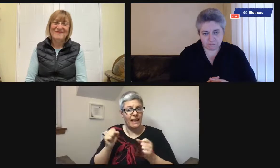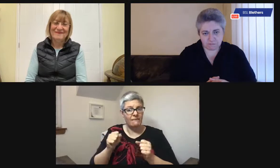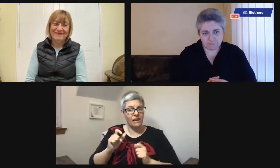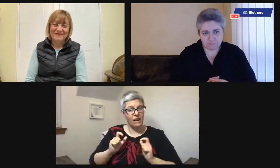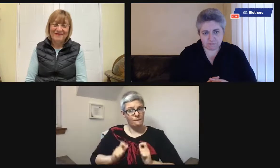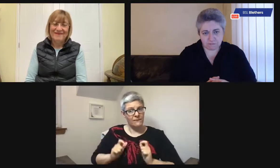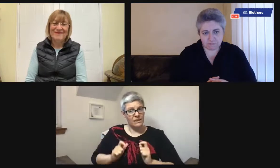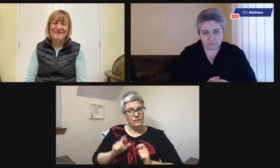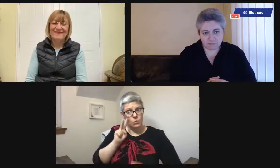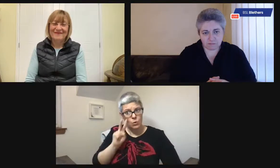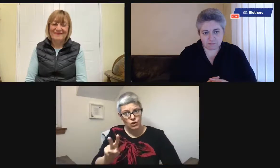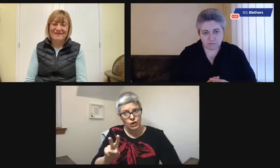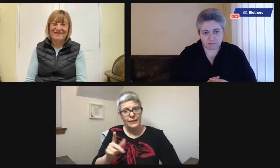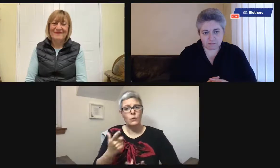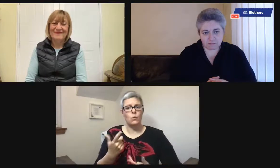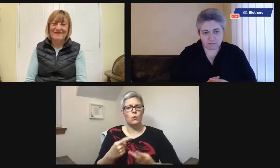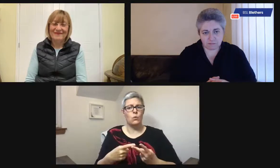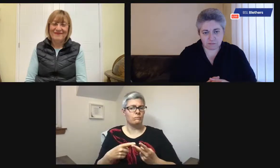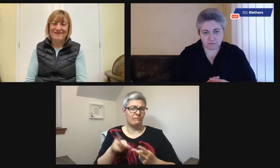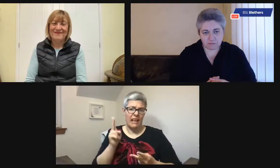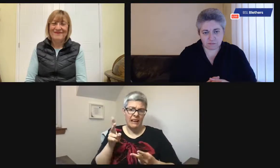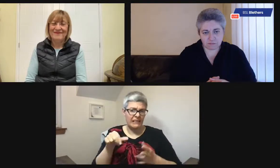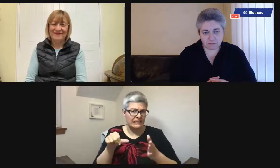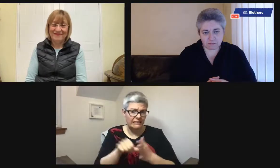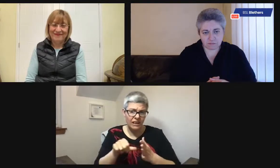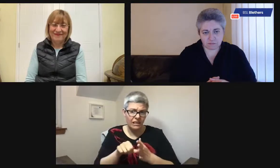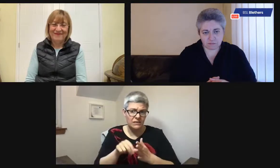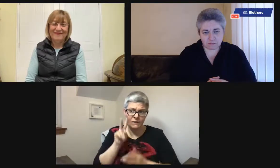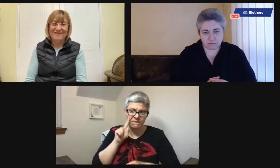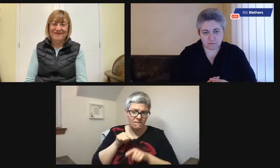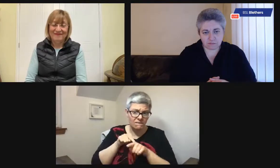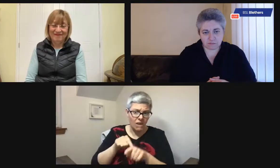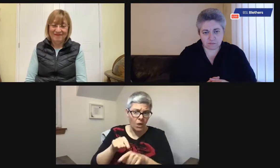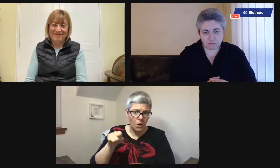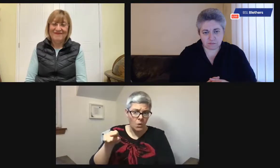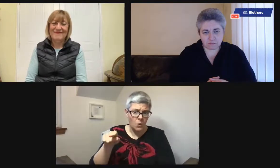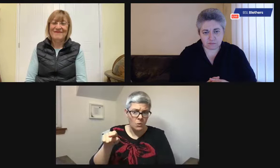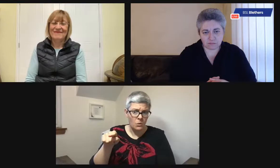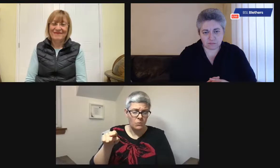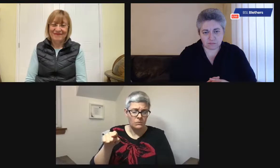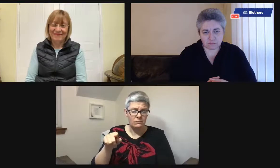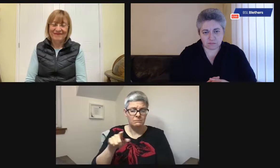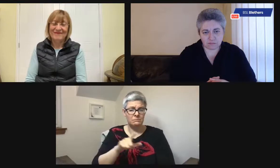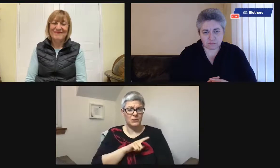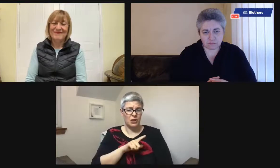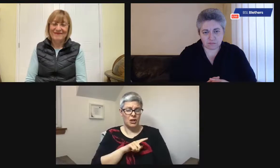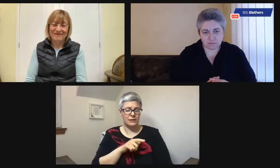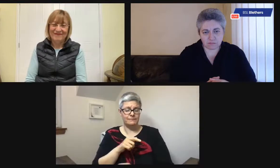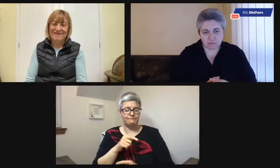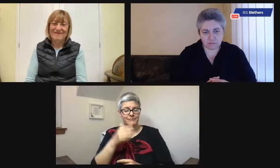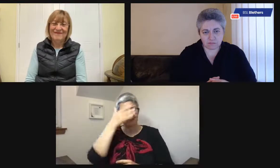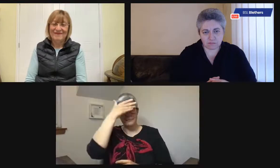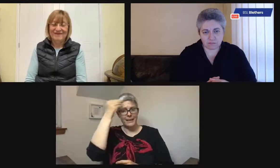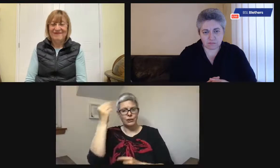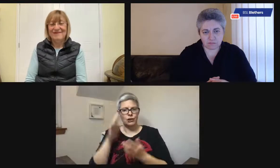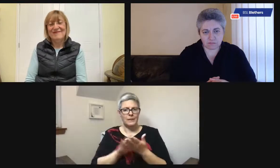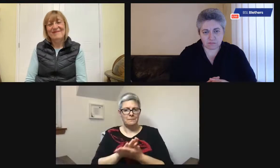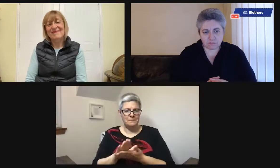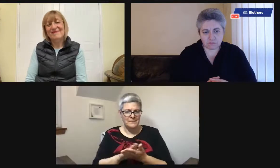thing or not. And whether people with dementia are comfortable with on screen interpreters, and whether they can follow that. I haven't really